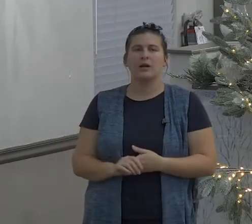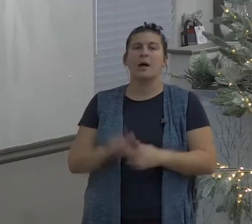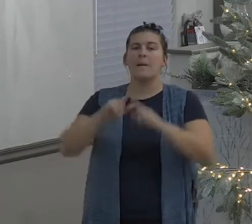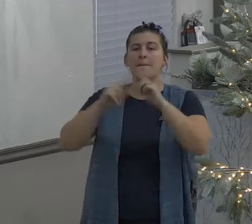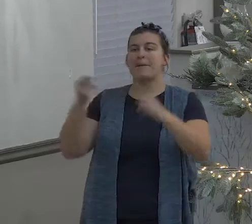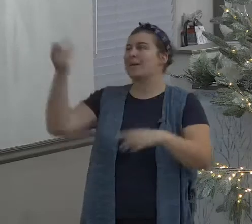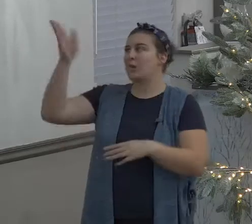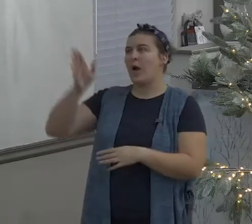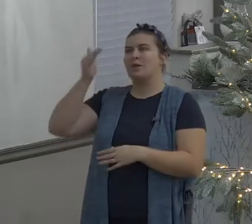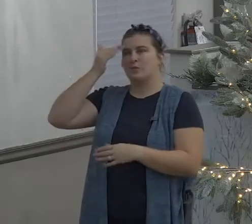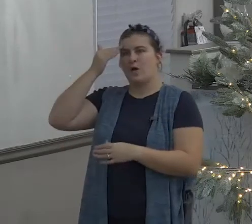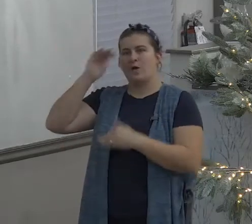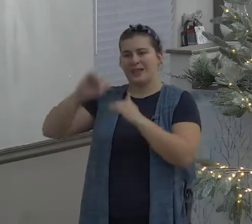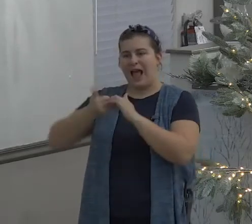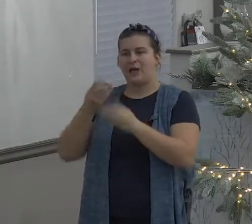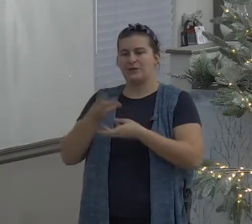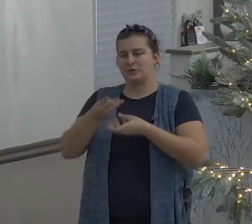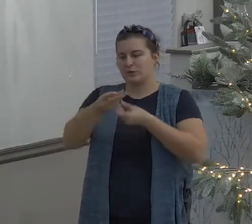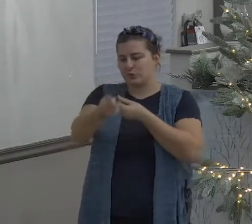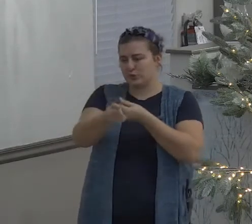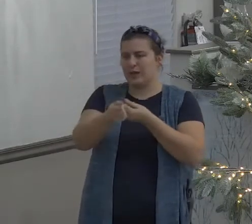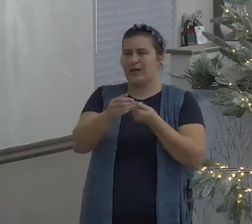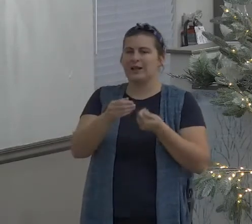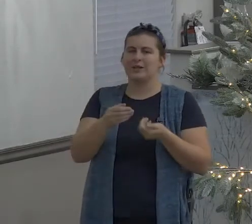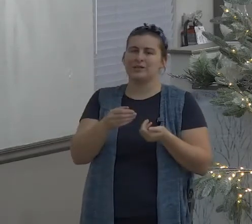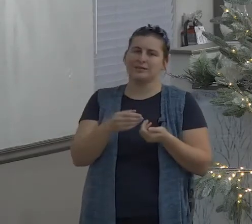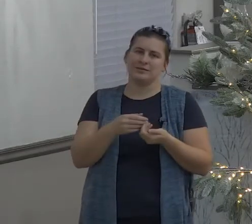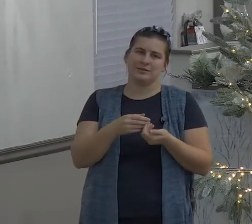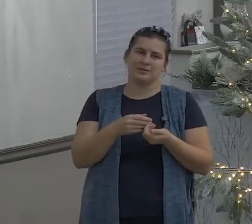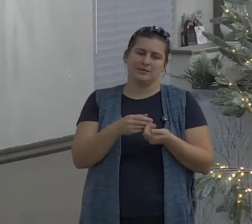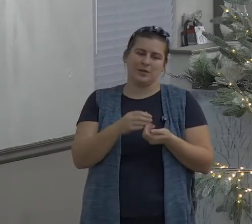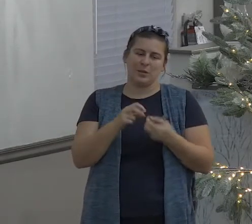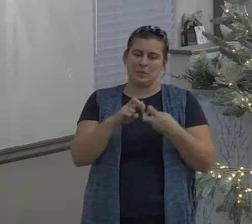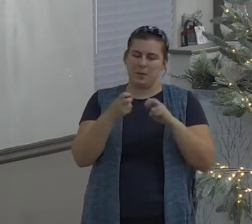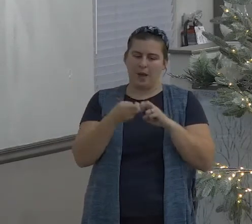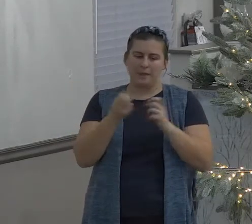I imagine I got a couple enemies but I don't think I have ten thousand of them